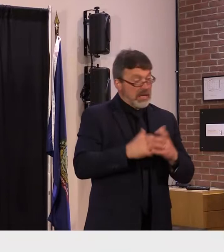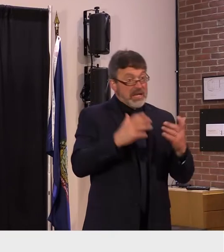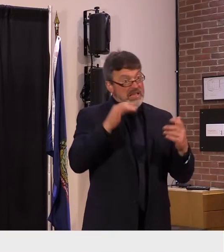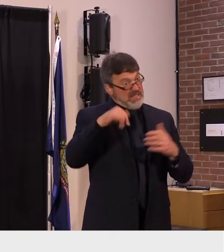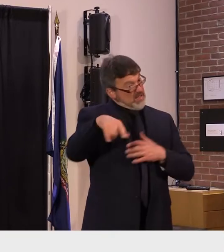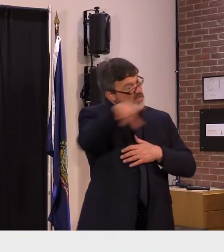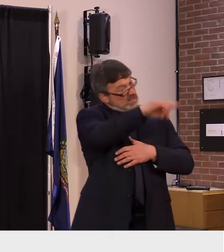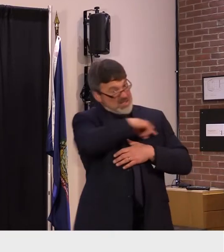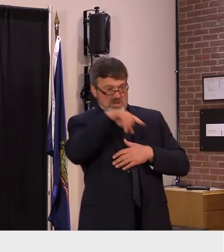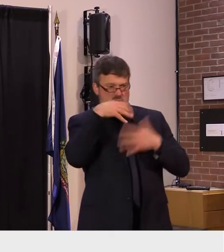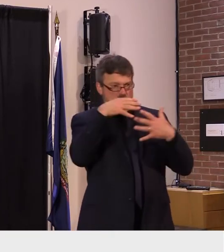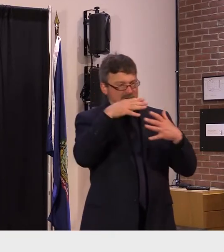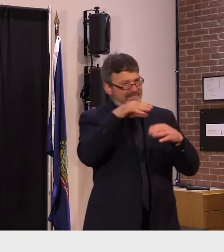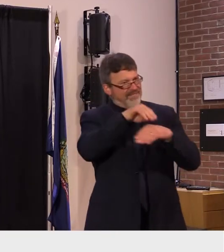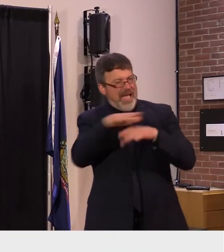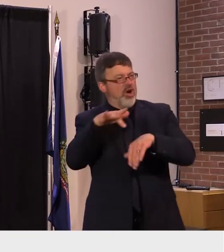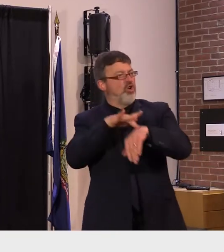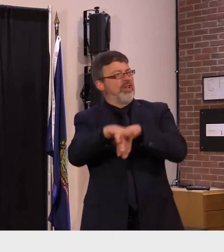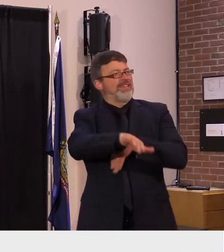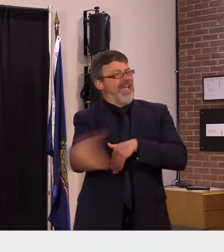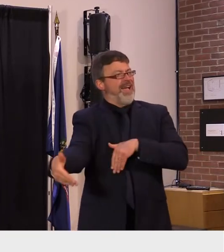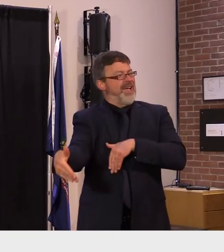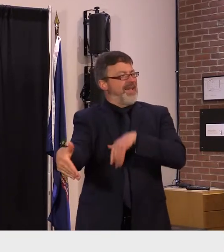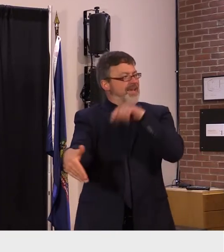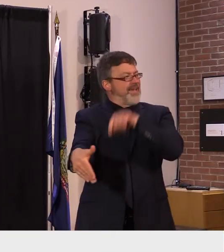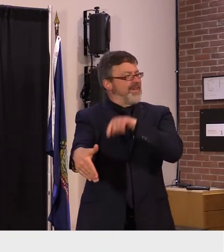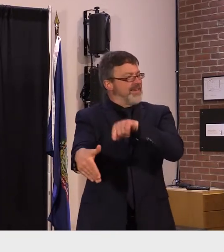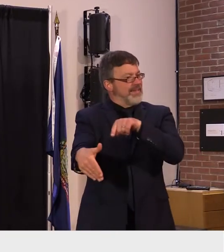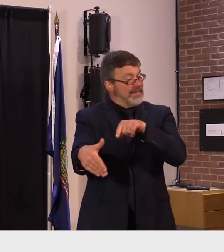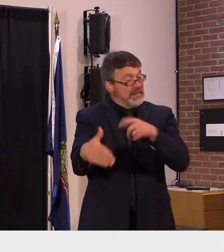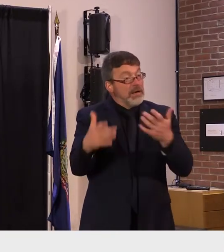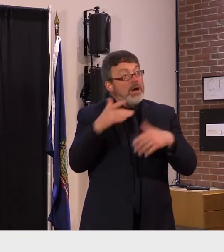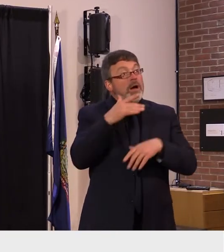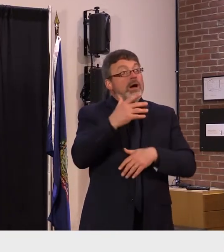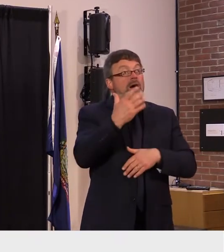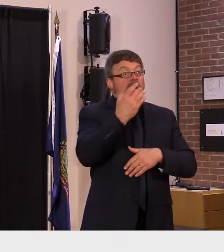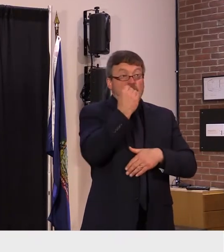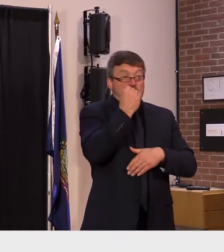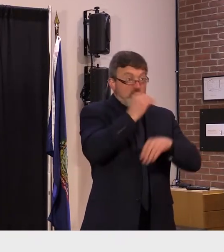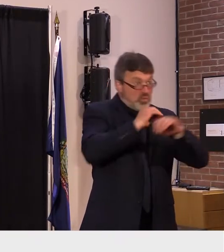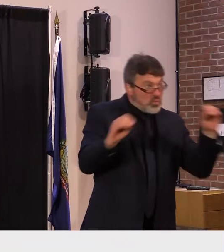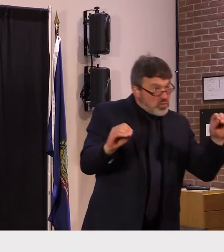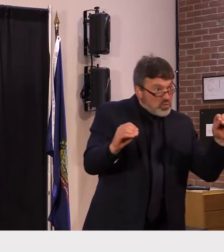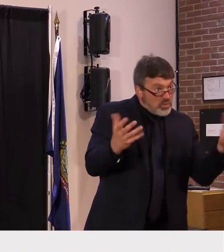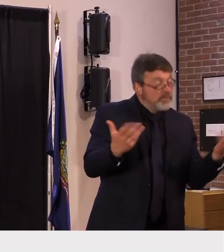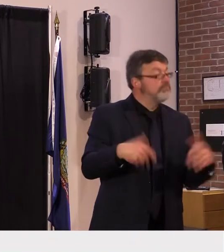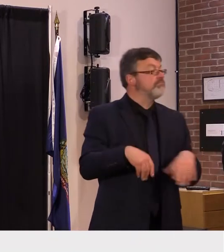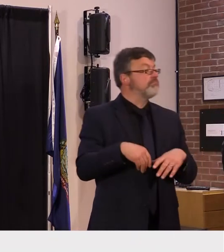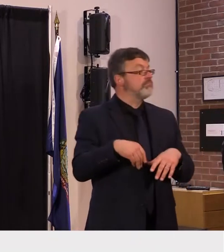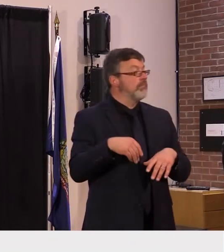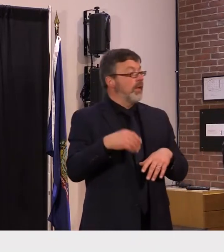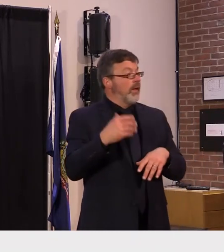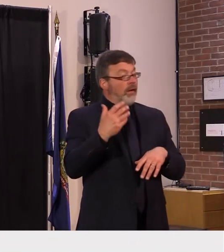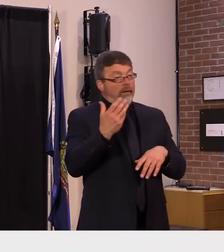a rise in eating disorders improving the academic potential of our kids